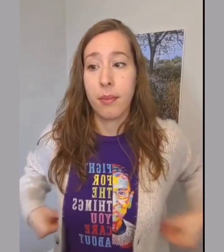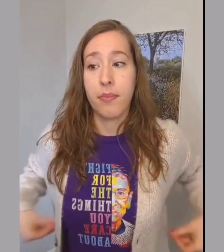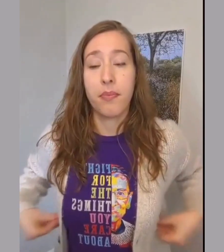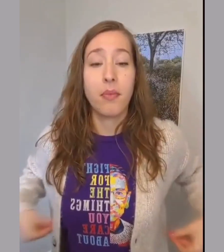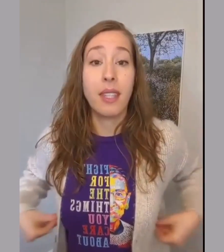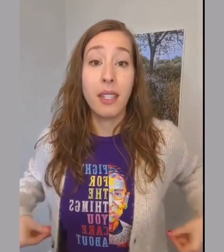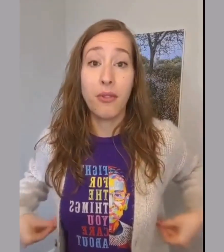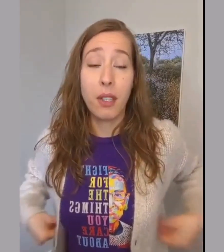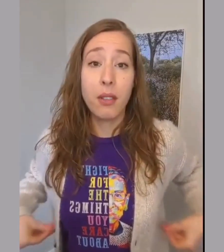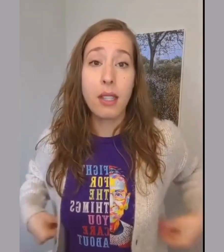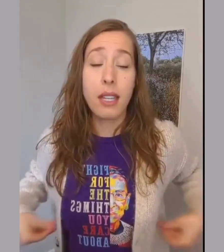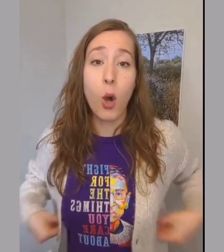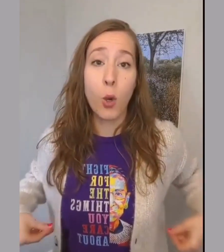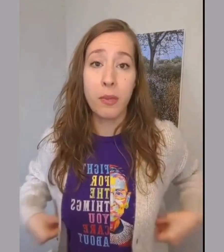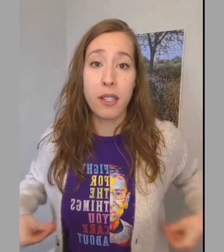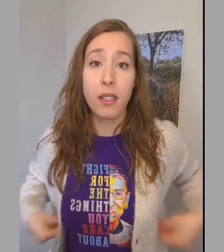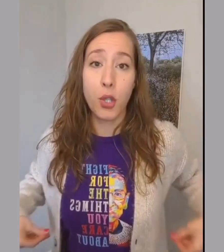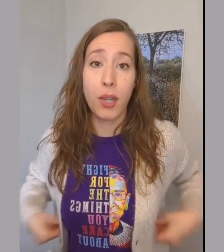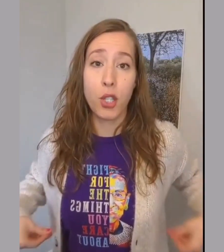It feels like a hopeless situation.